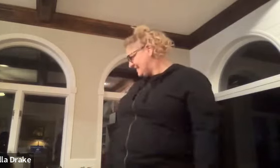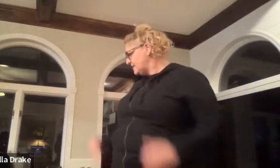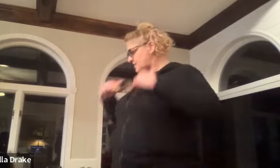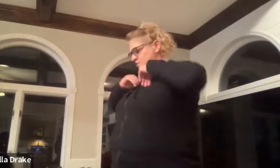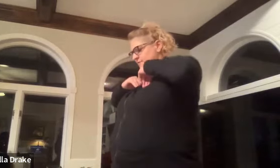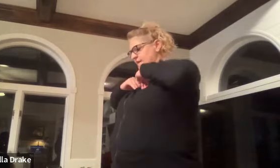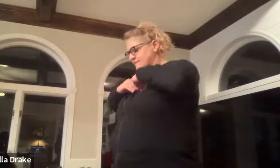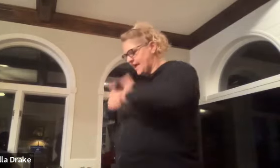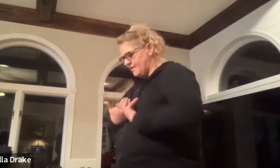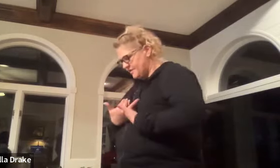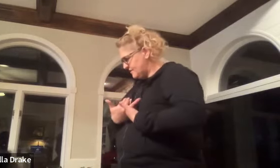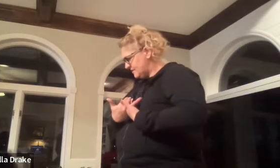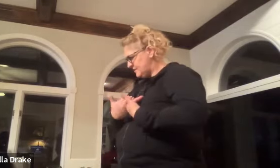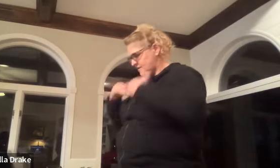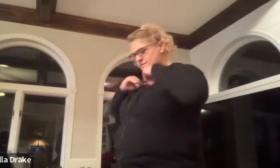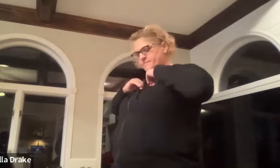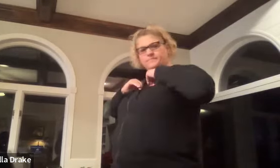so yeah tired it's emily's bedtime